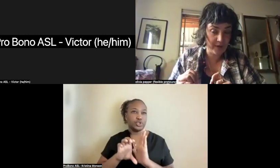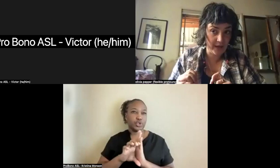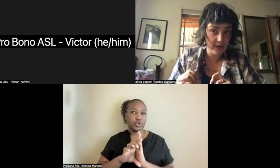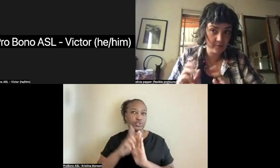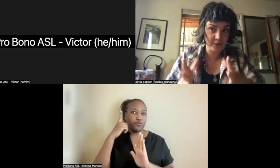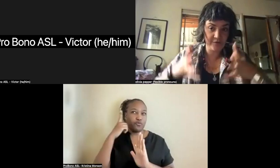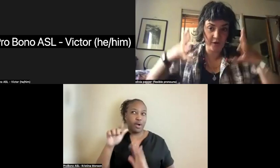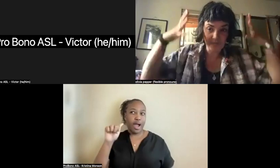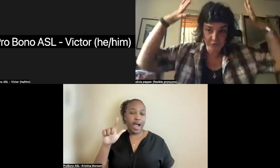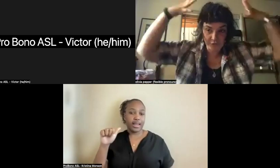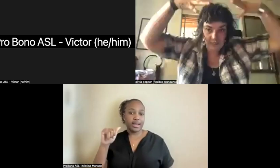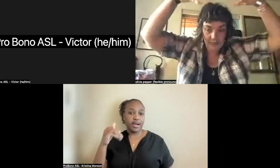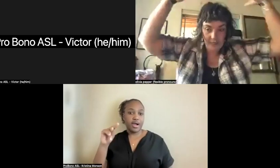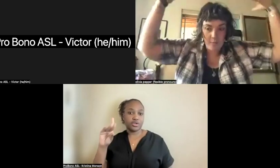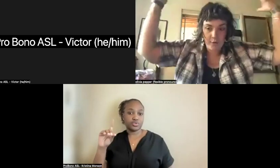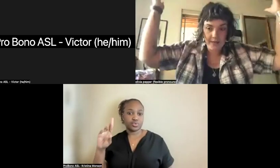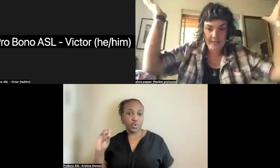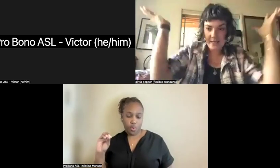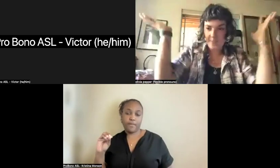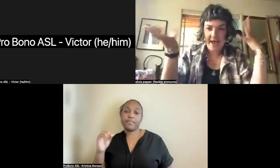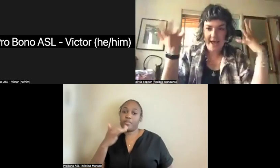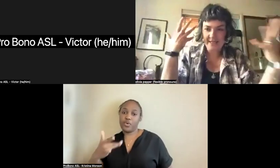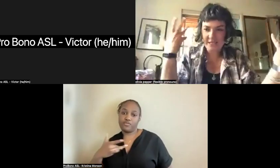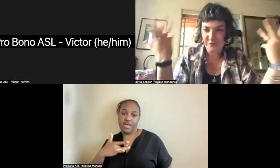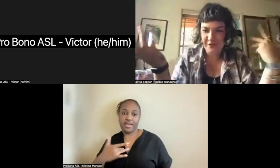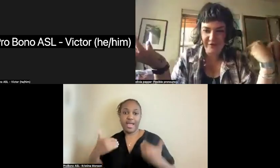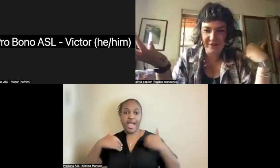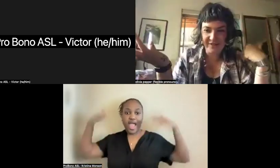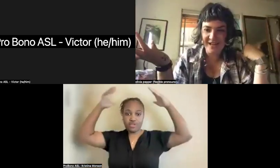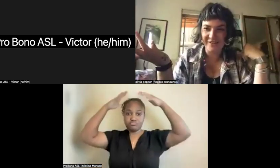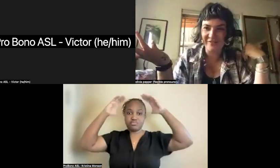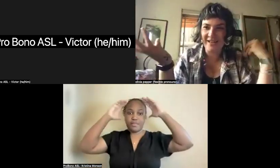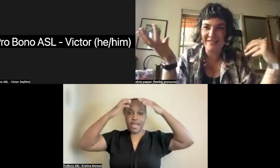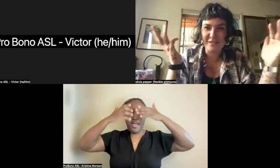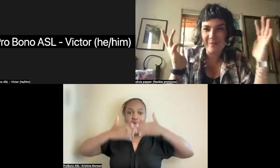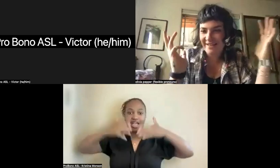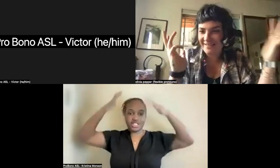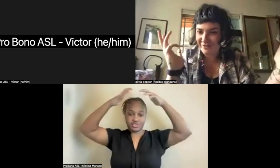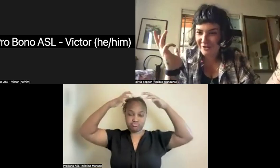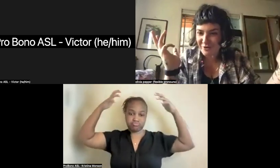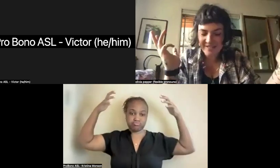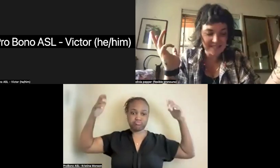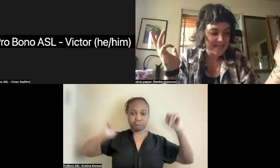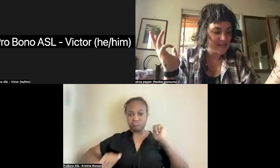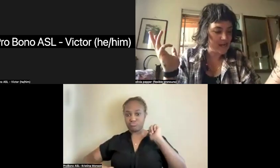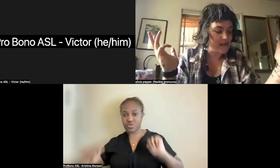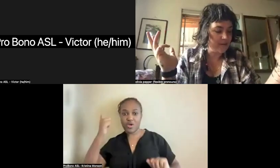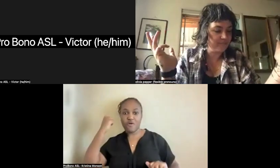birthday, which involves these really elaborate masks for these various kind of like demon figures,